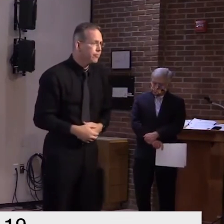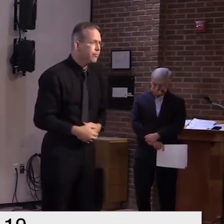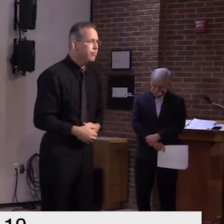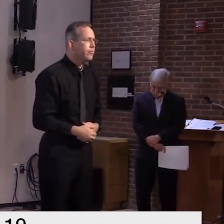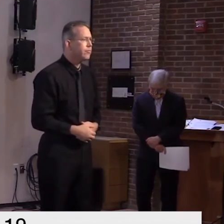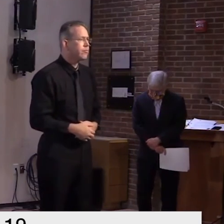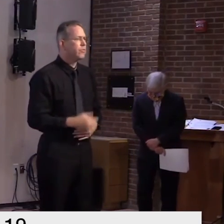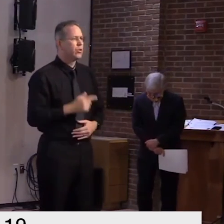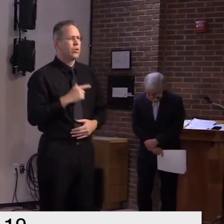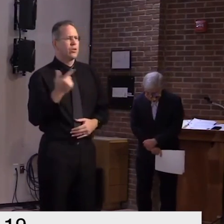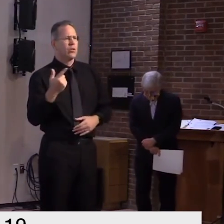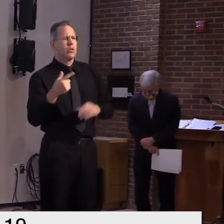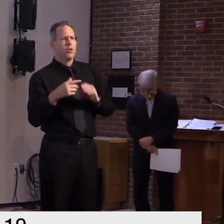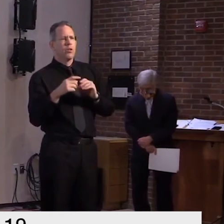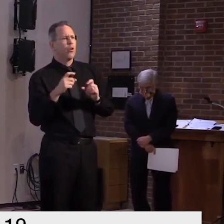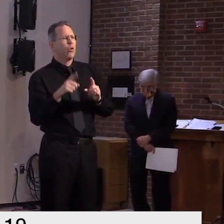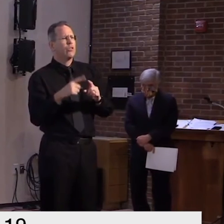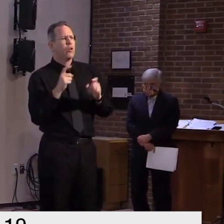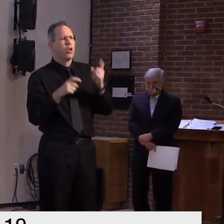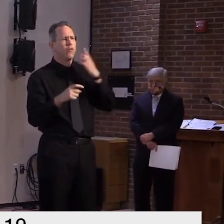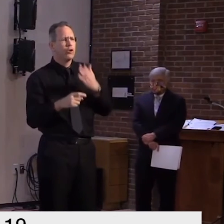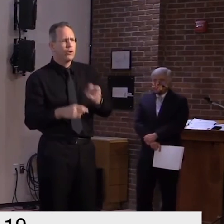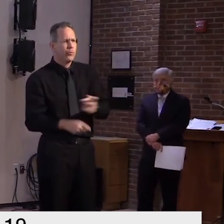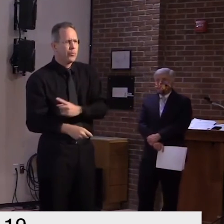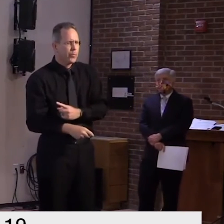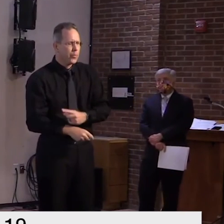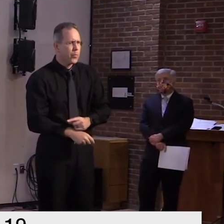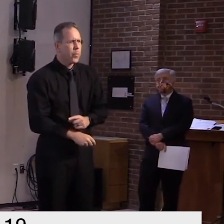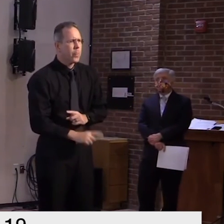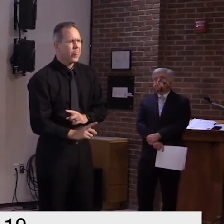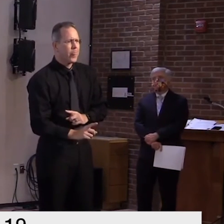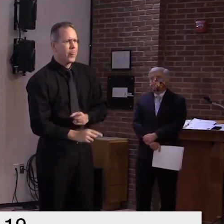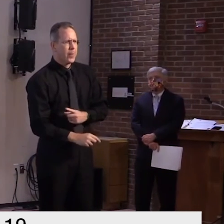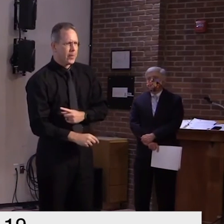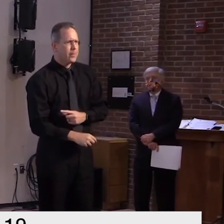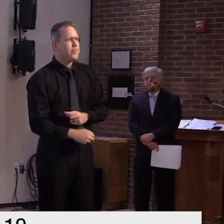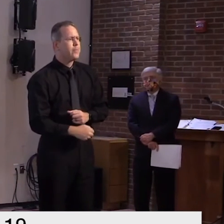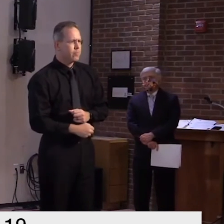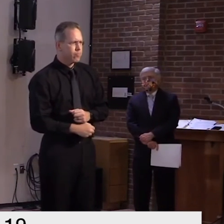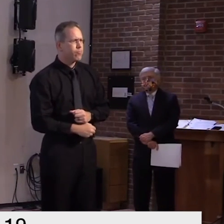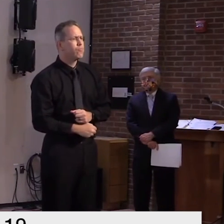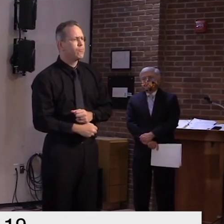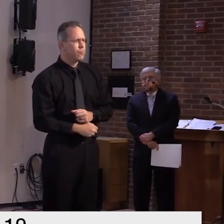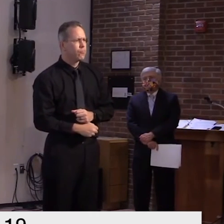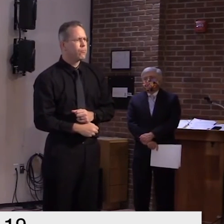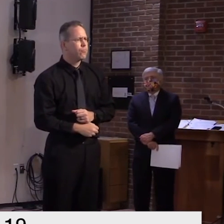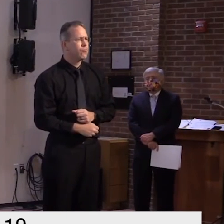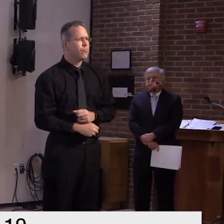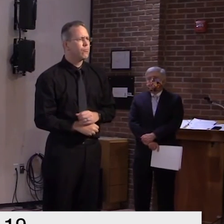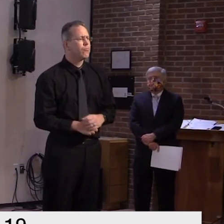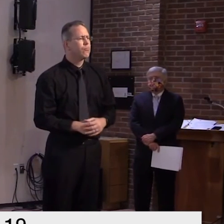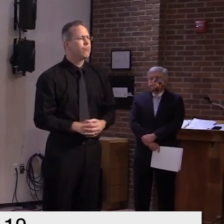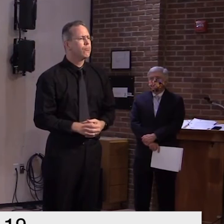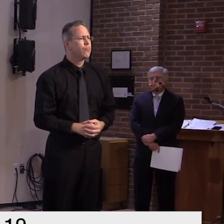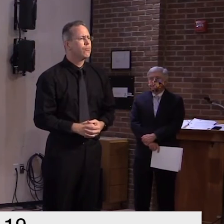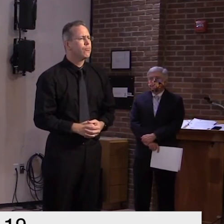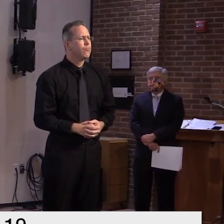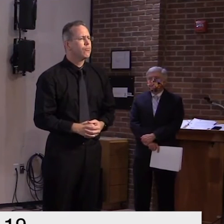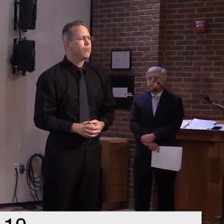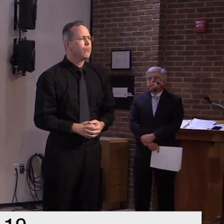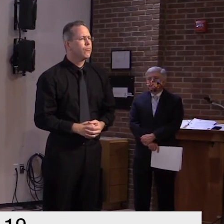for you um mayor weinberger in burlington this week is expected to uh declare racism a public health emergency